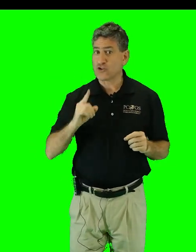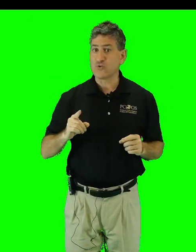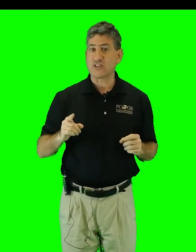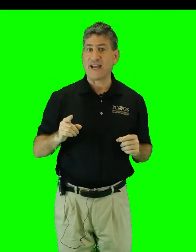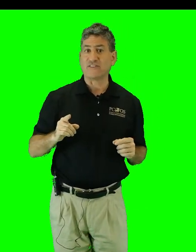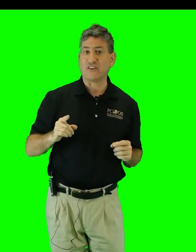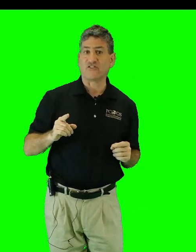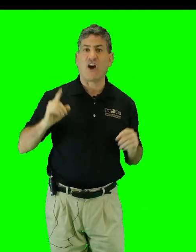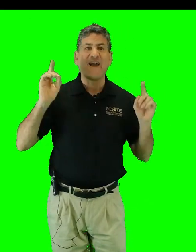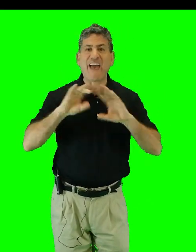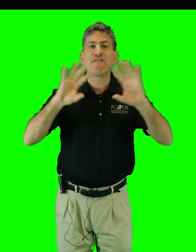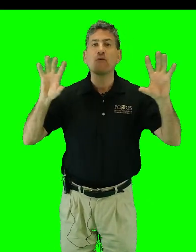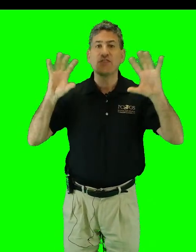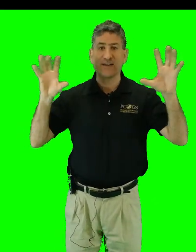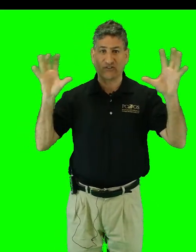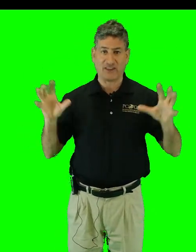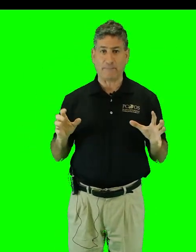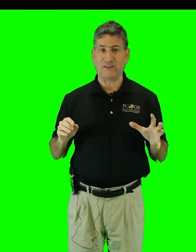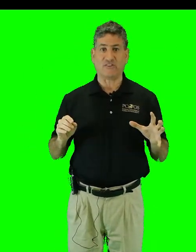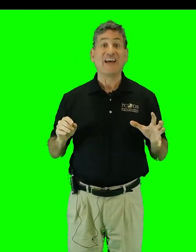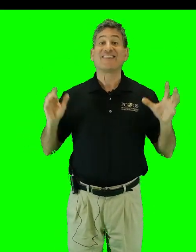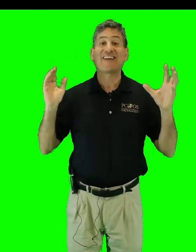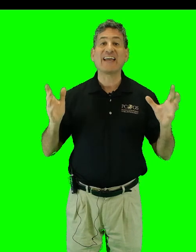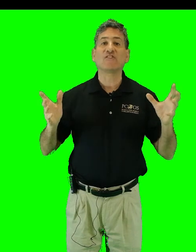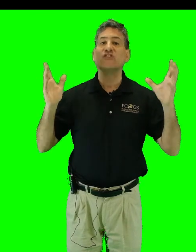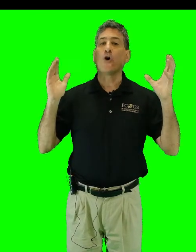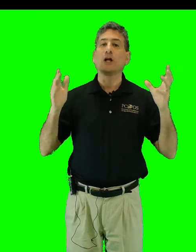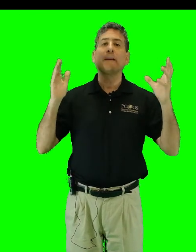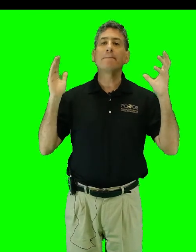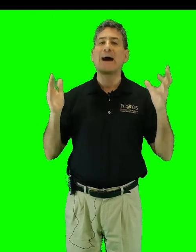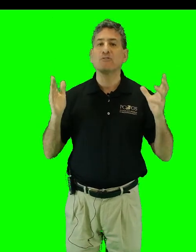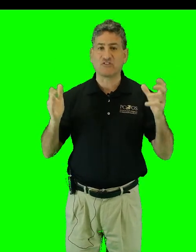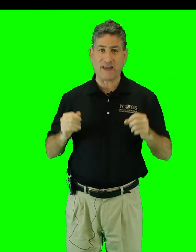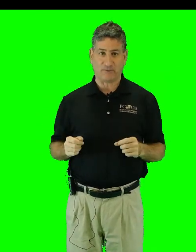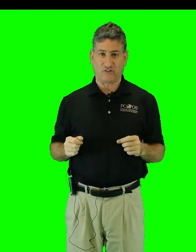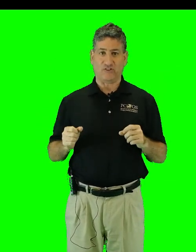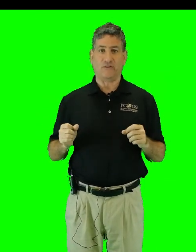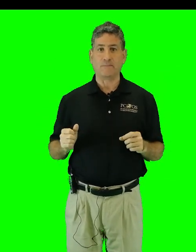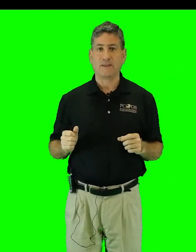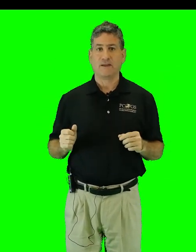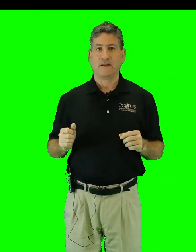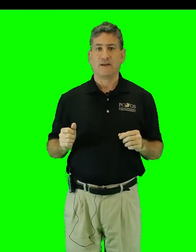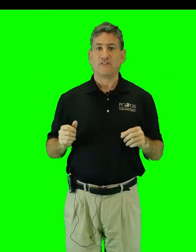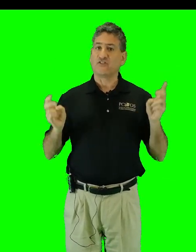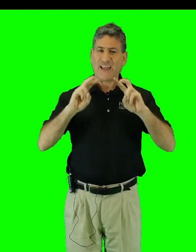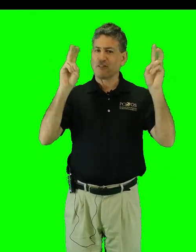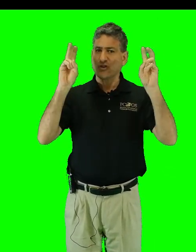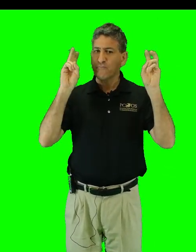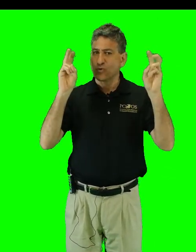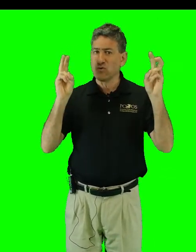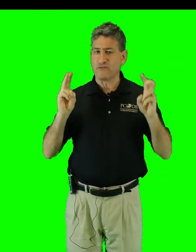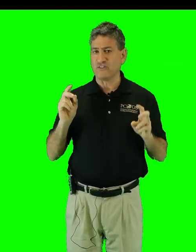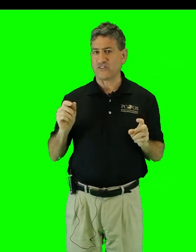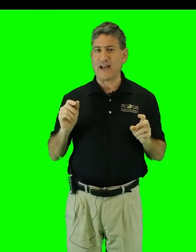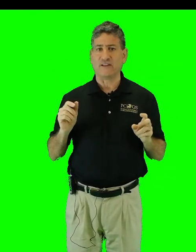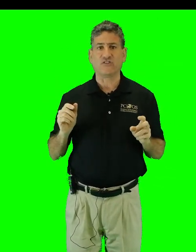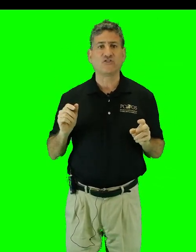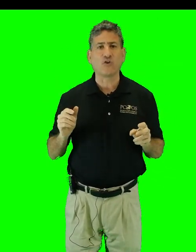true scientists are everything skeptics. Science is all about skepticism. The standard of proof in science is so